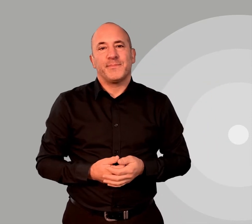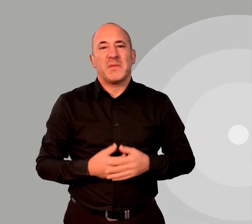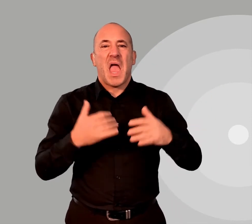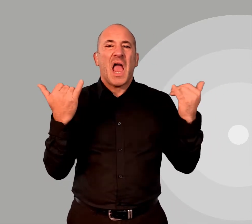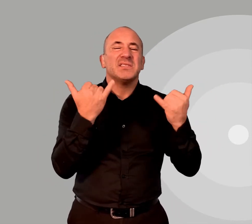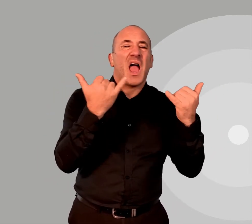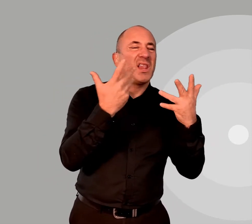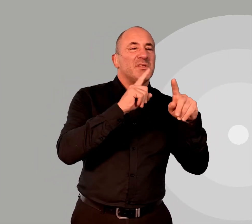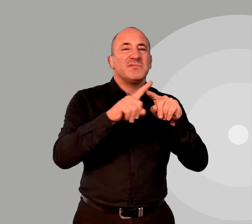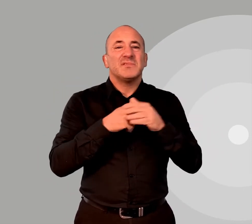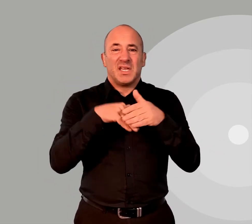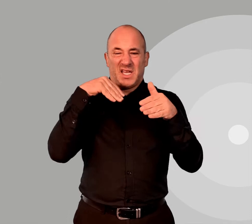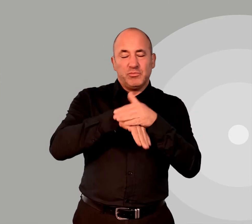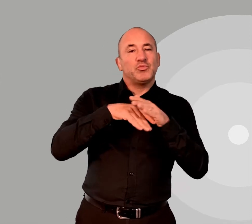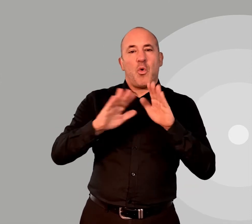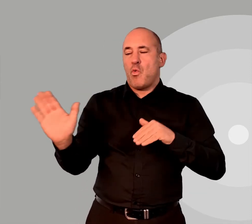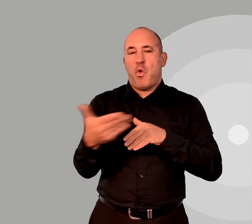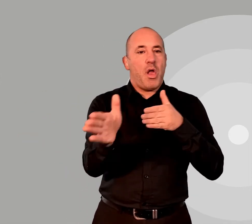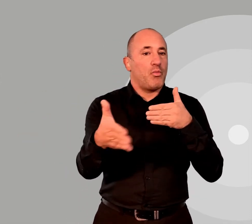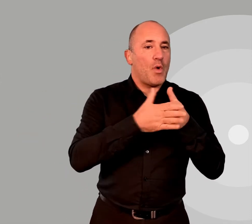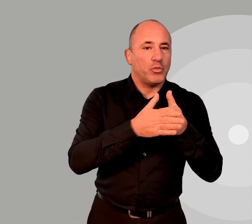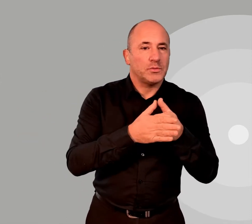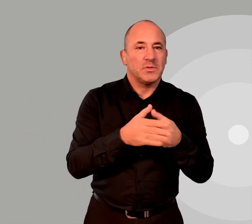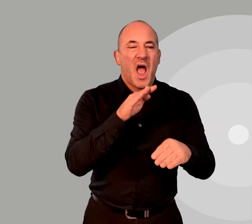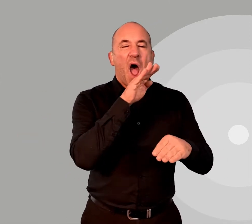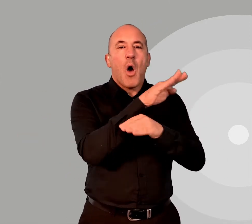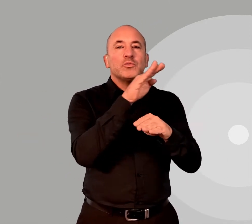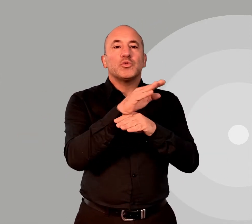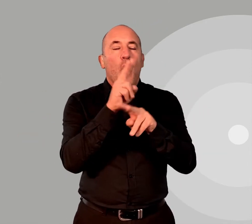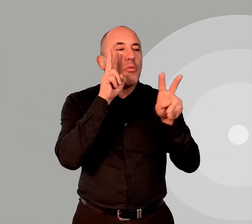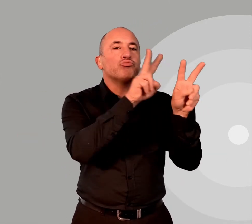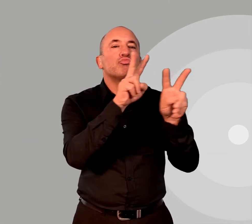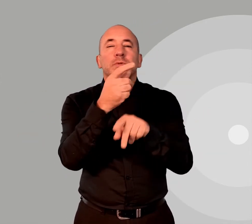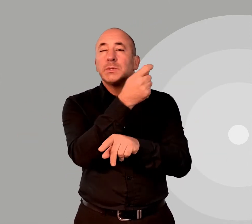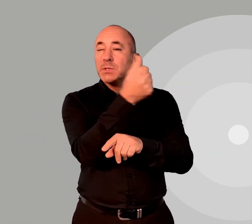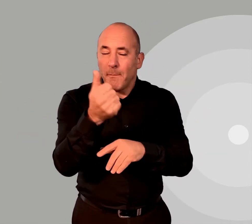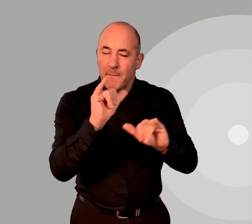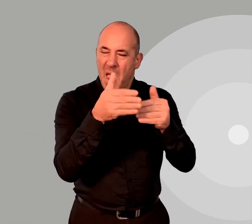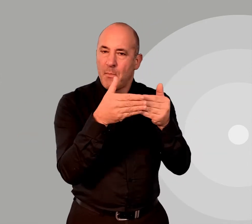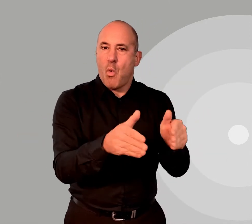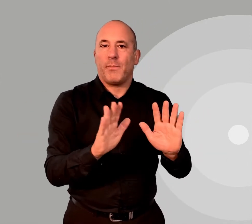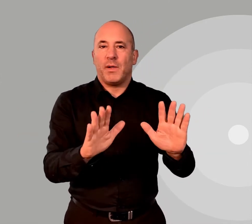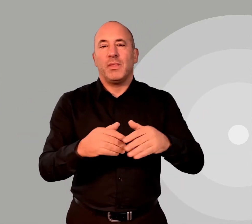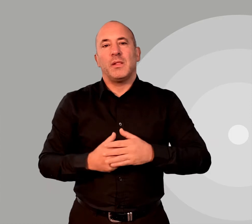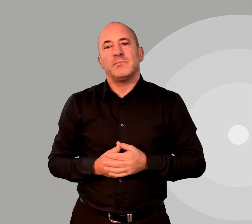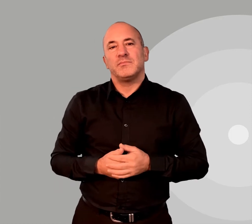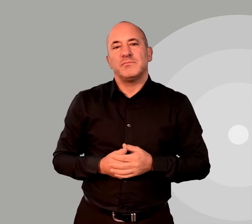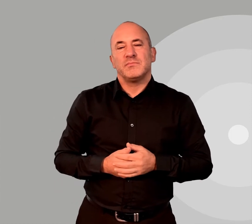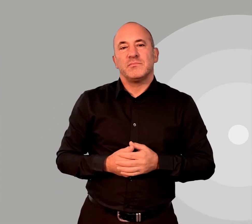Entertainment. Indoor entertainment closed. Some outdoor attractions may remain open. Places of